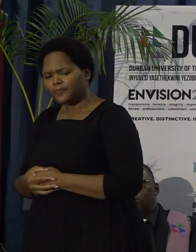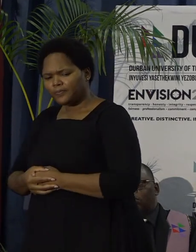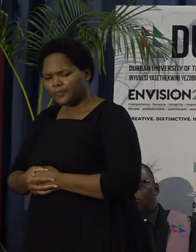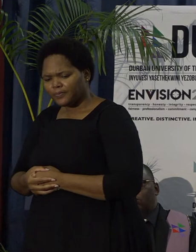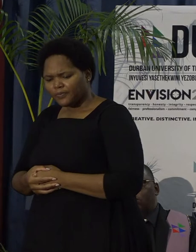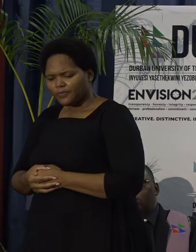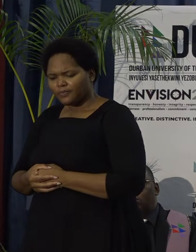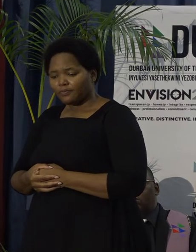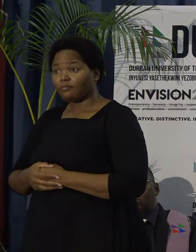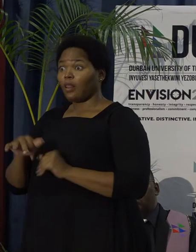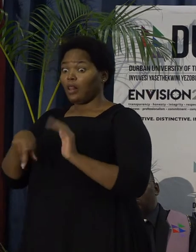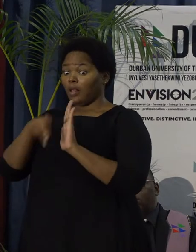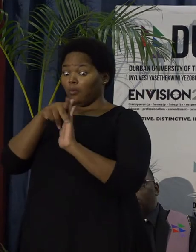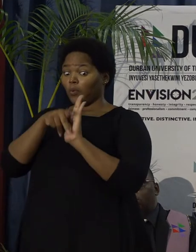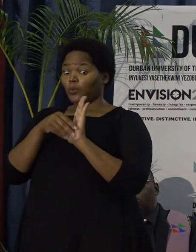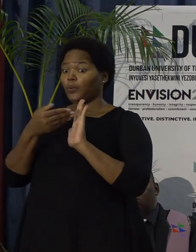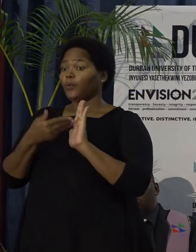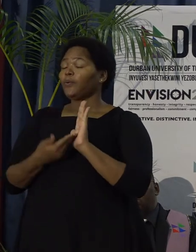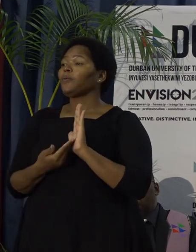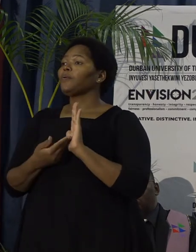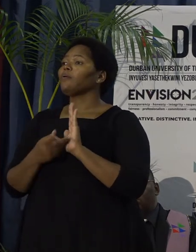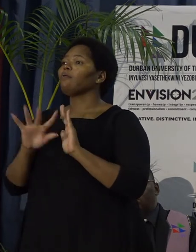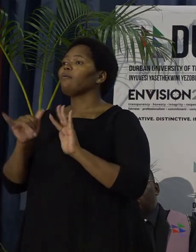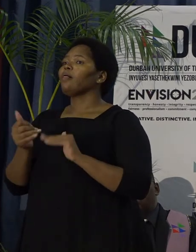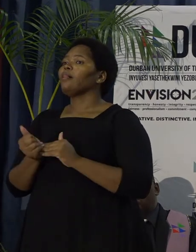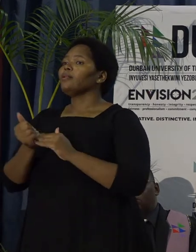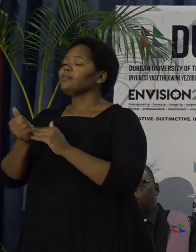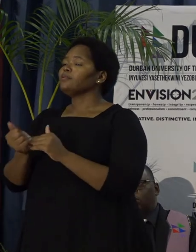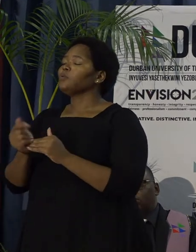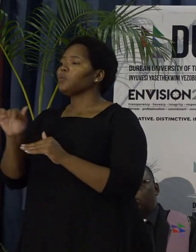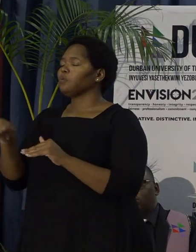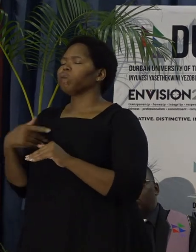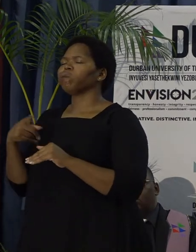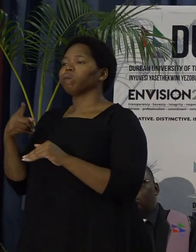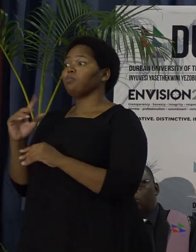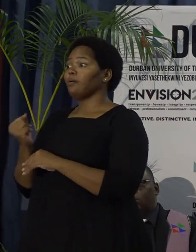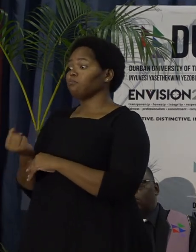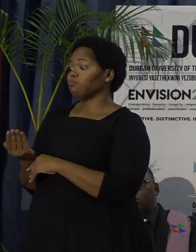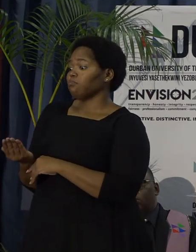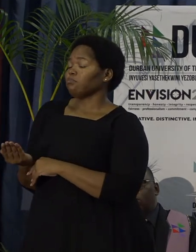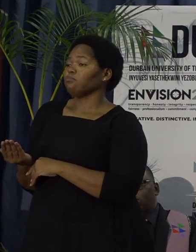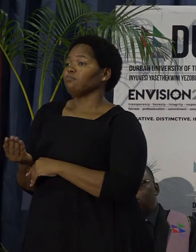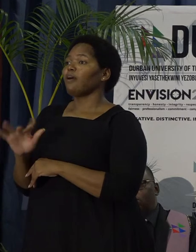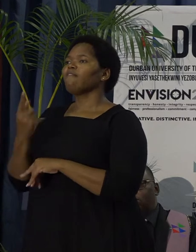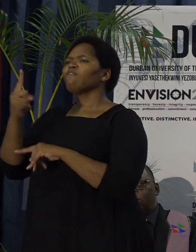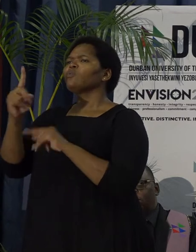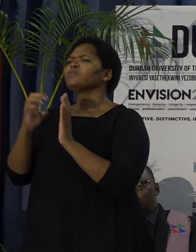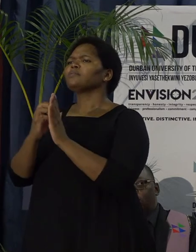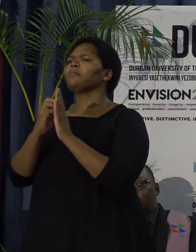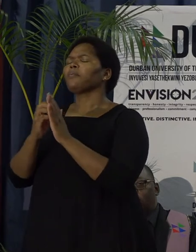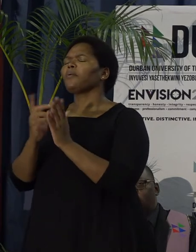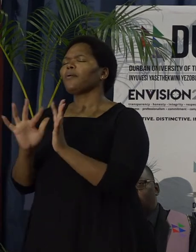That guide allocations and provide benchmarks and norms on several big budget items. For example,